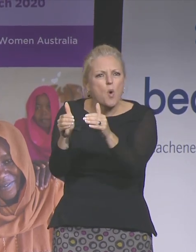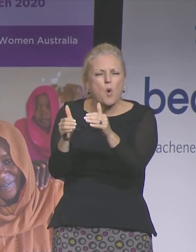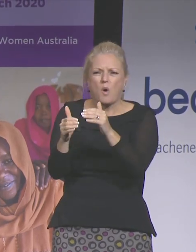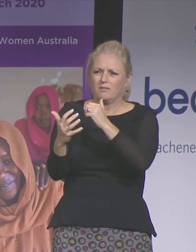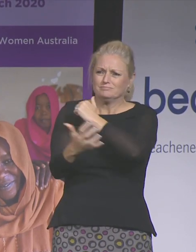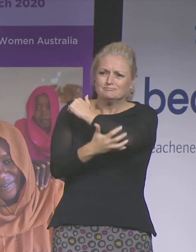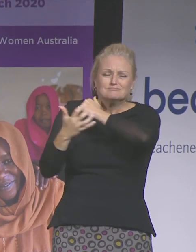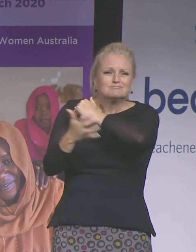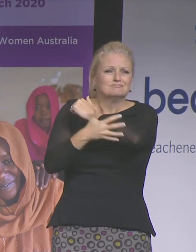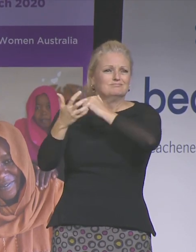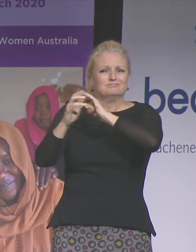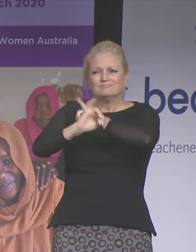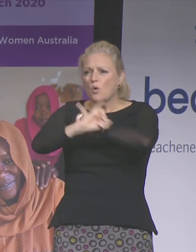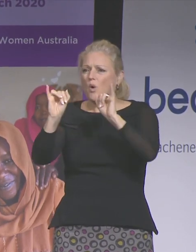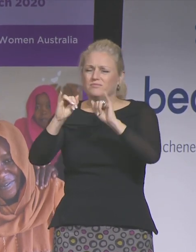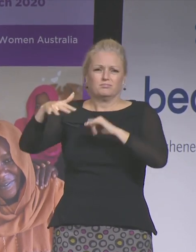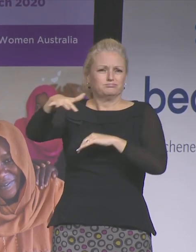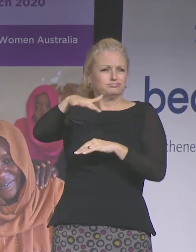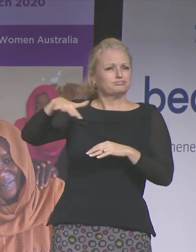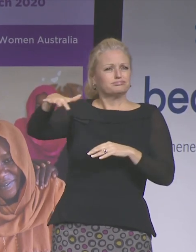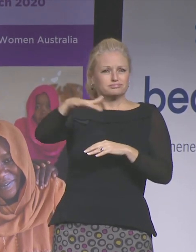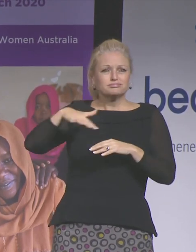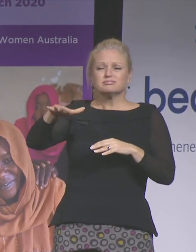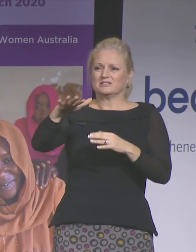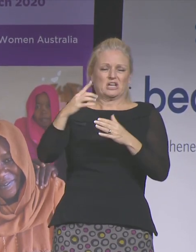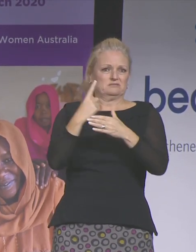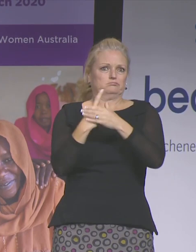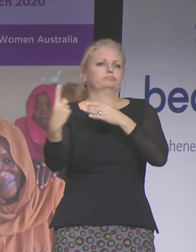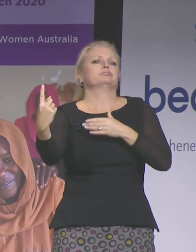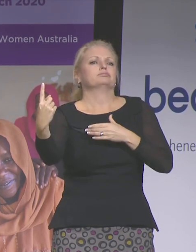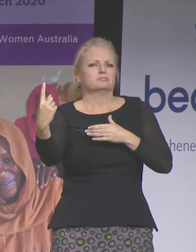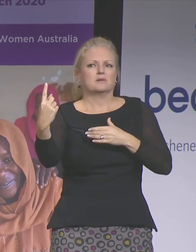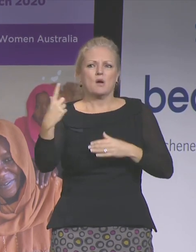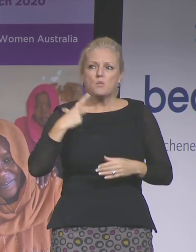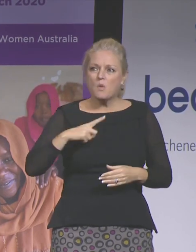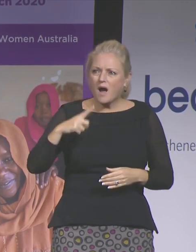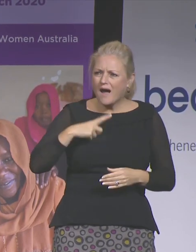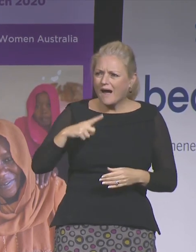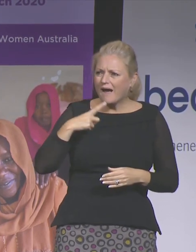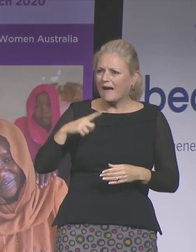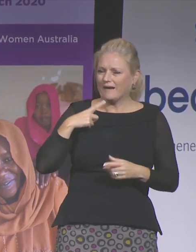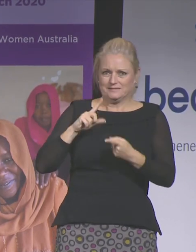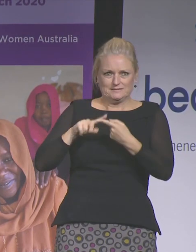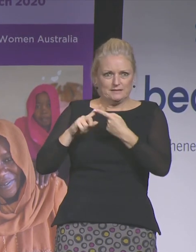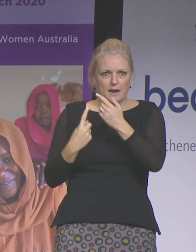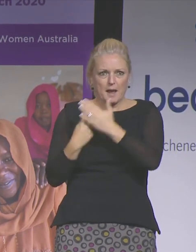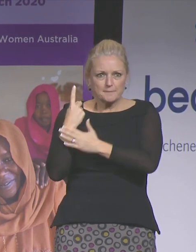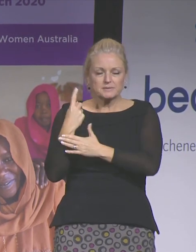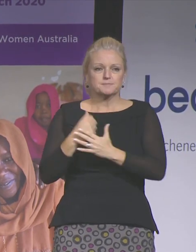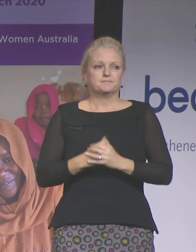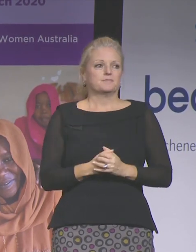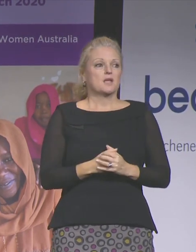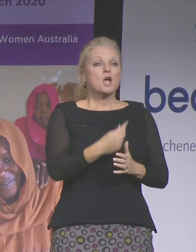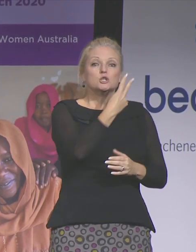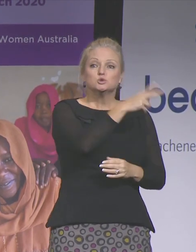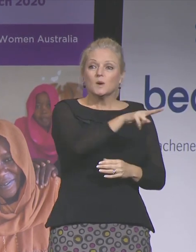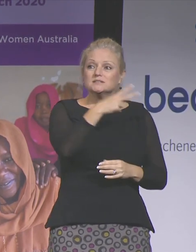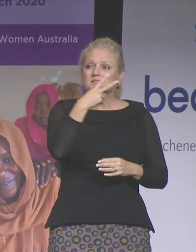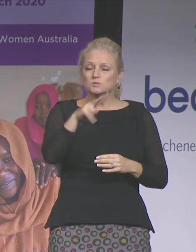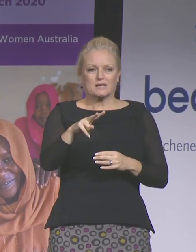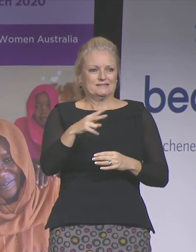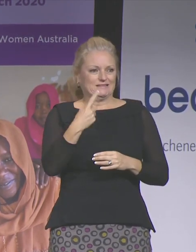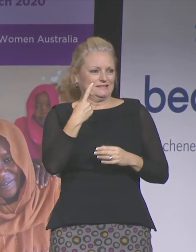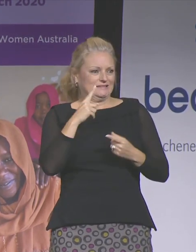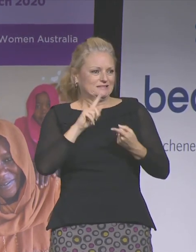conditions and experiencing the worst forms of exclusion. Why is it that in 2020 horrific levels of